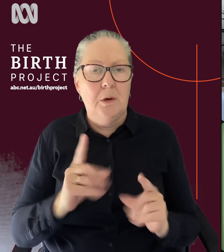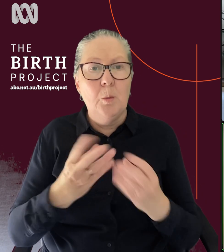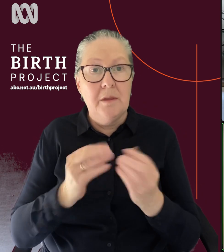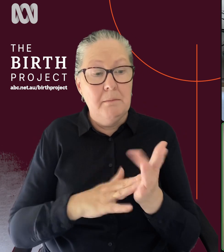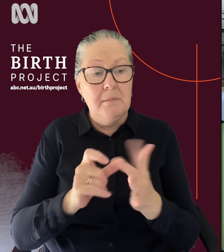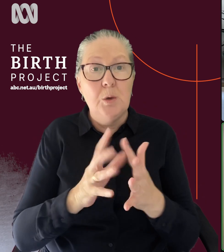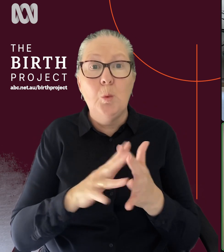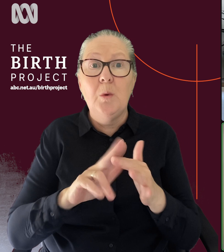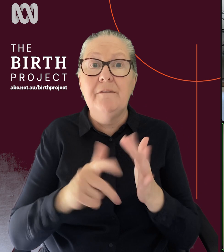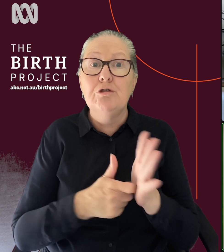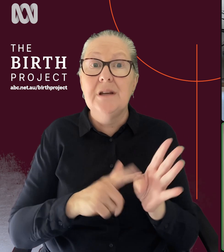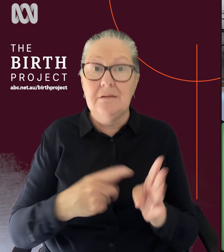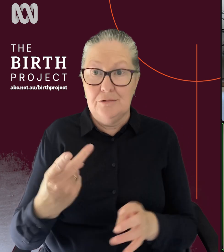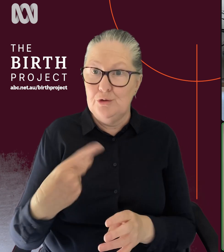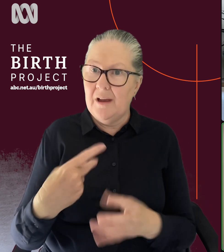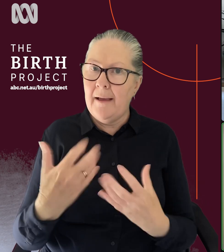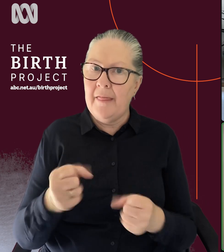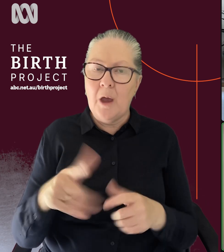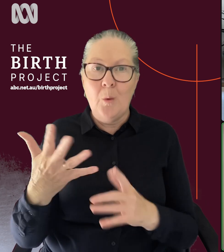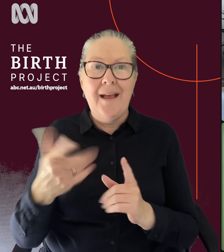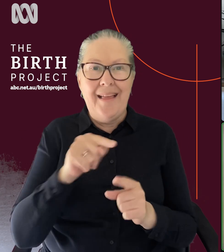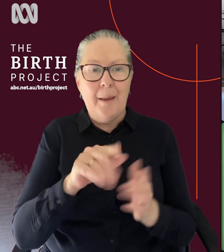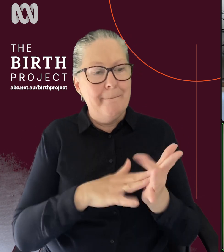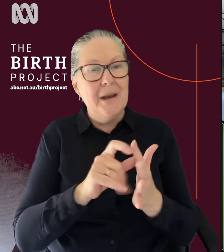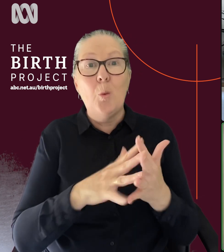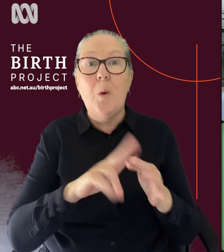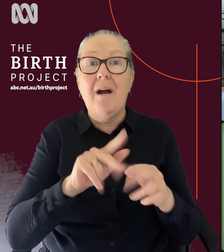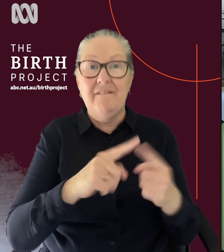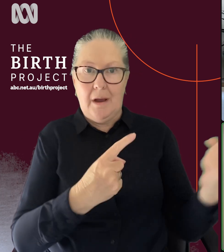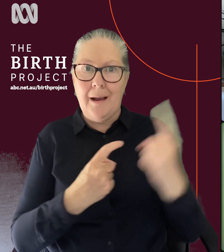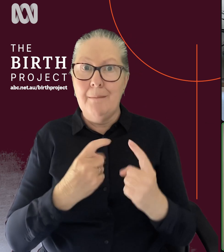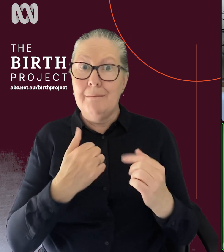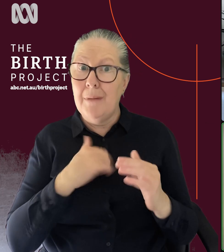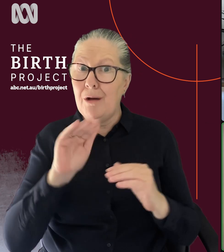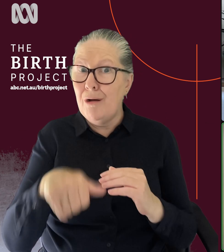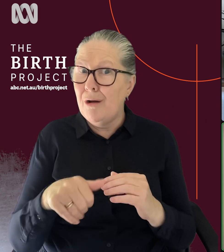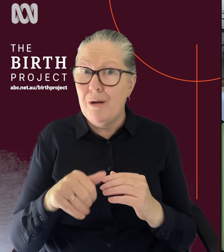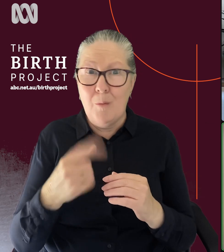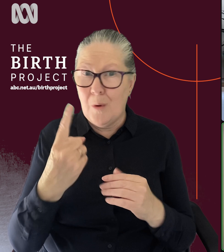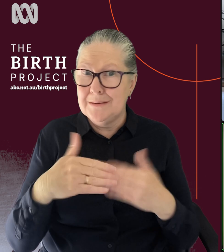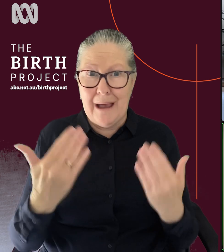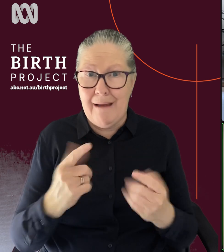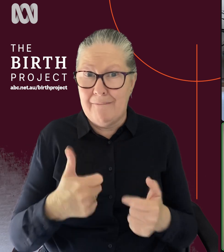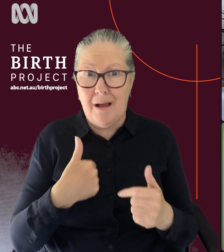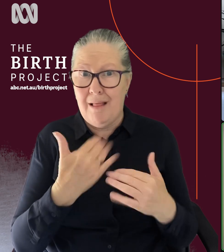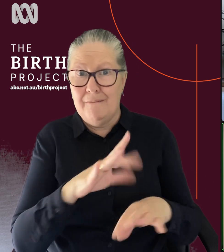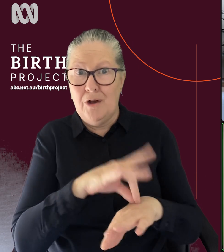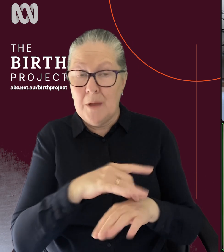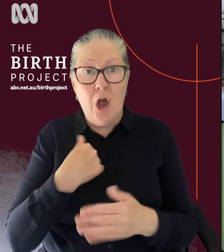group practice, I think you and I had that care where they come to your home, um, initially the next day after discharge. So I only stayed 24 hours,